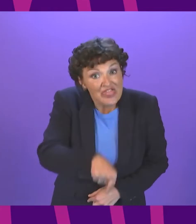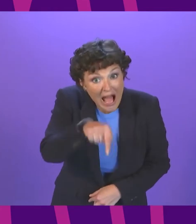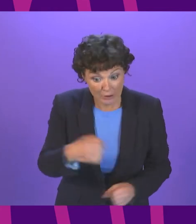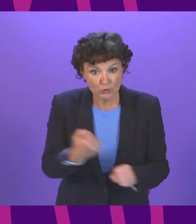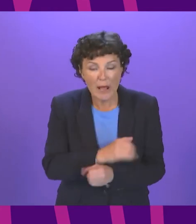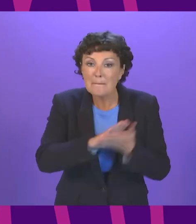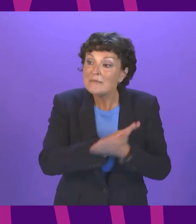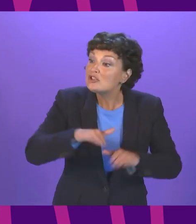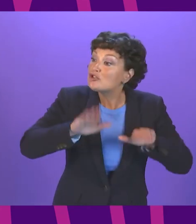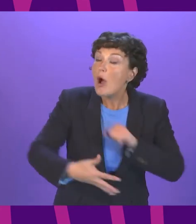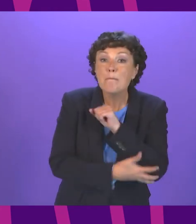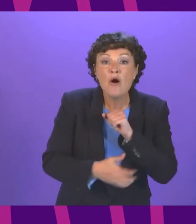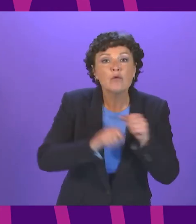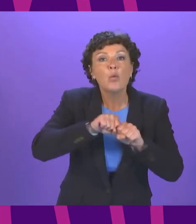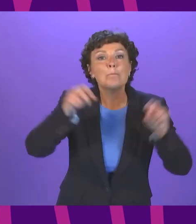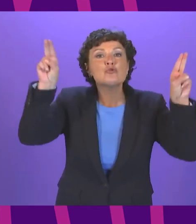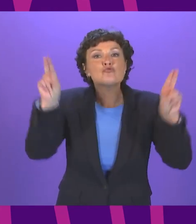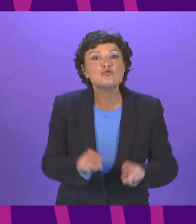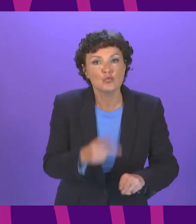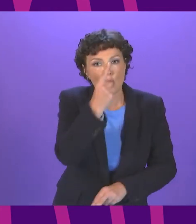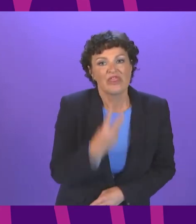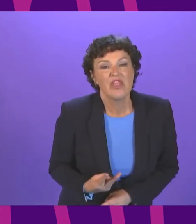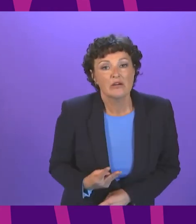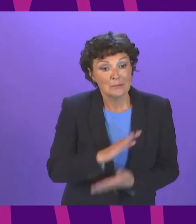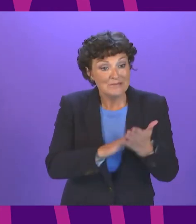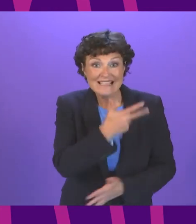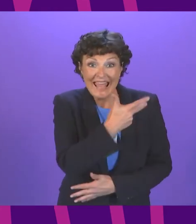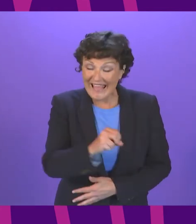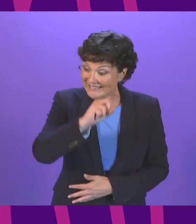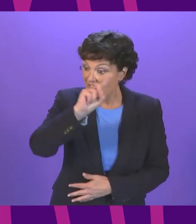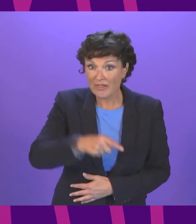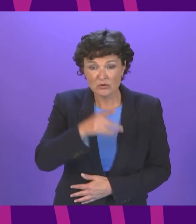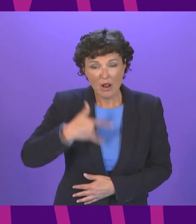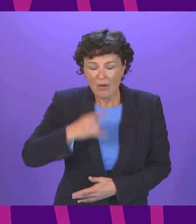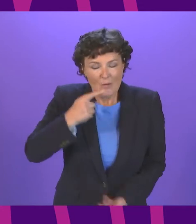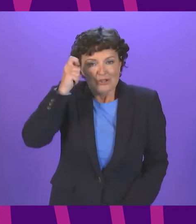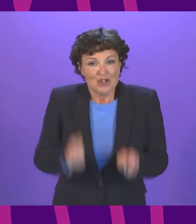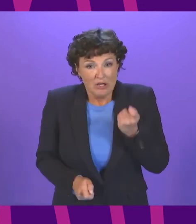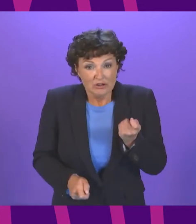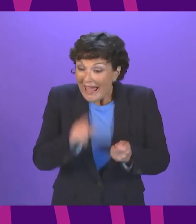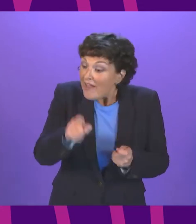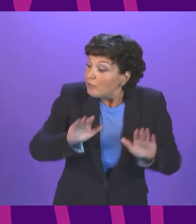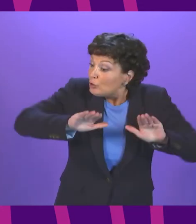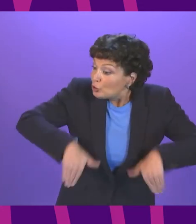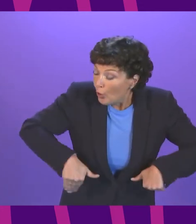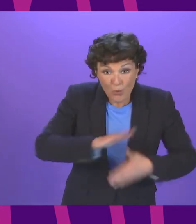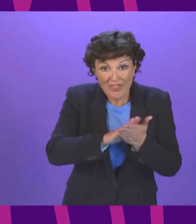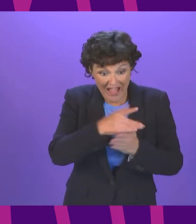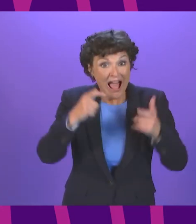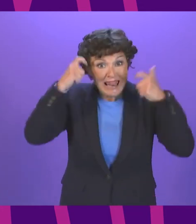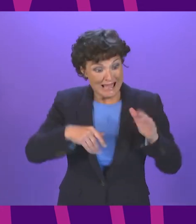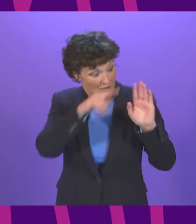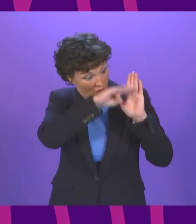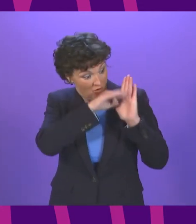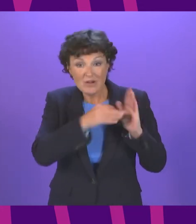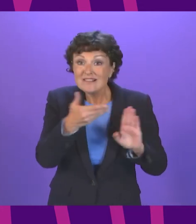by nearly a third transforming 80,000 lives. If we don't do that then we will miss that legal target. It is bad enough to